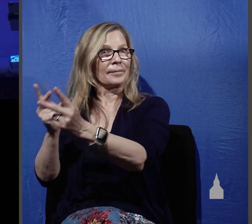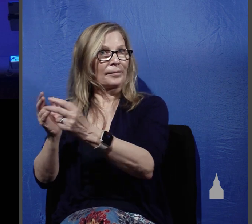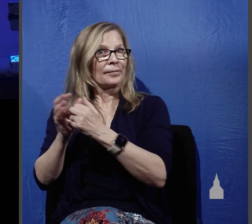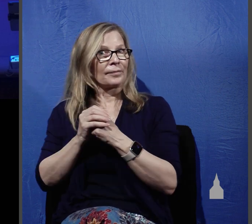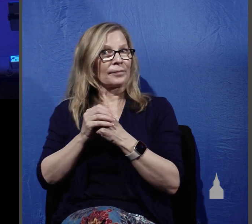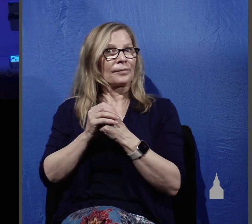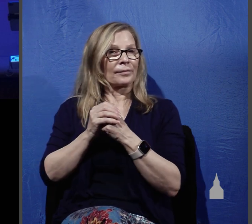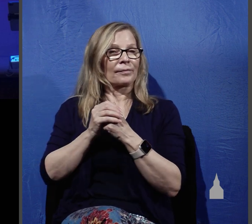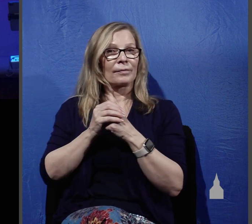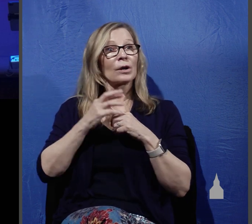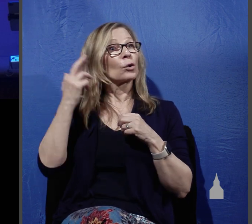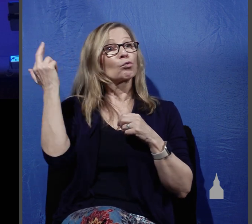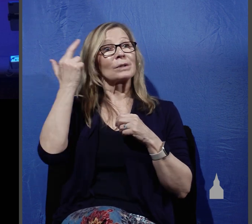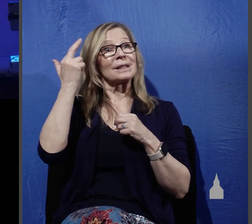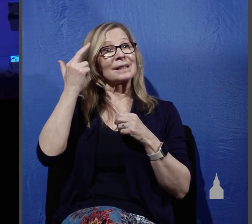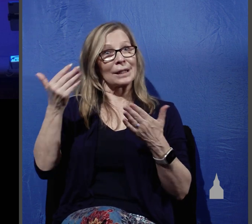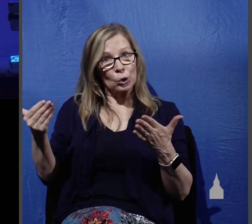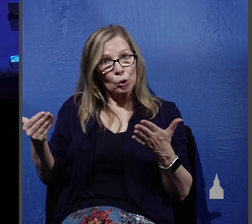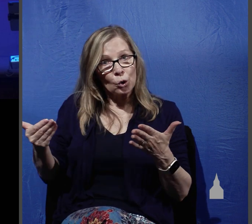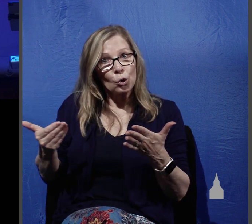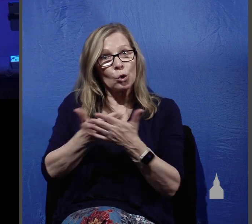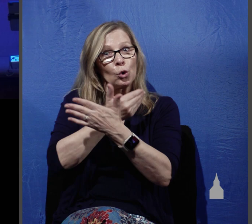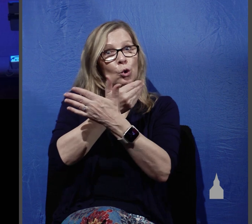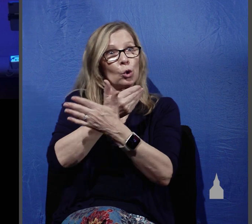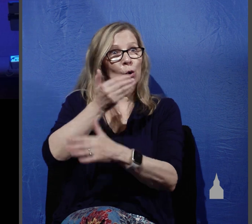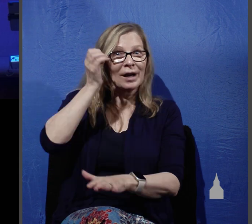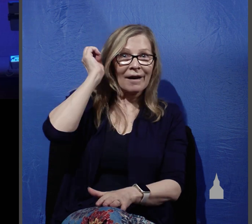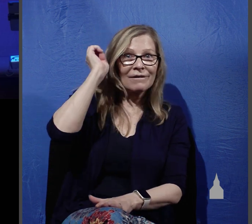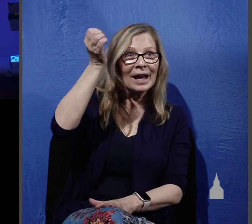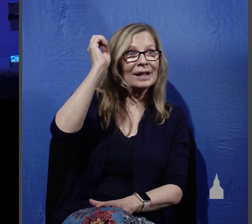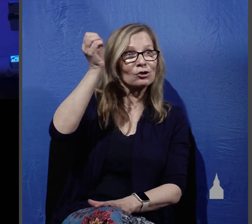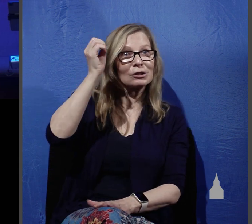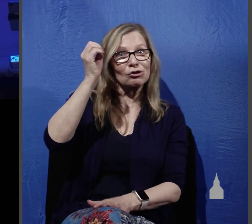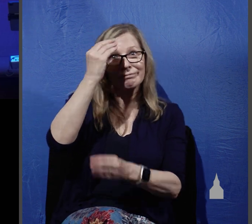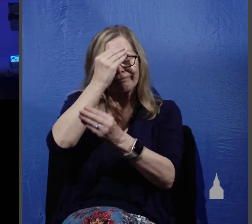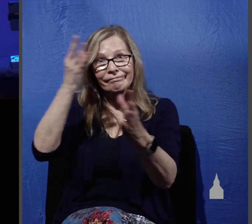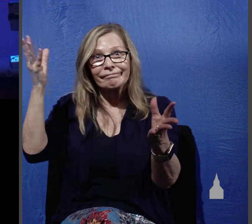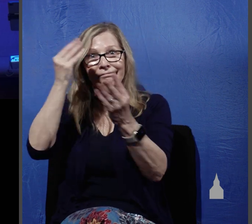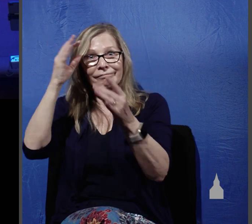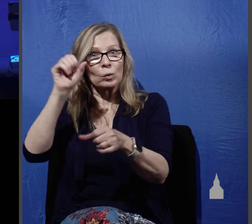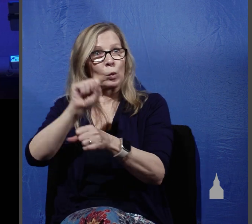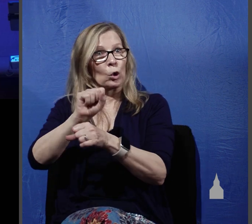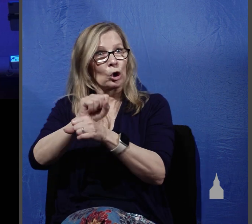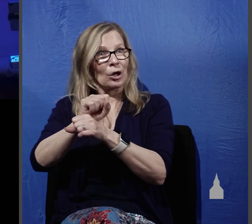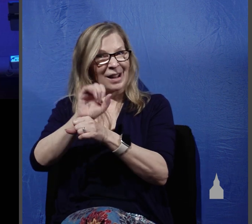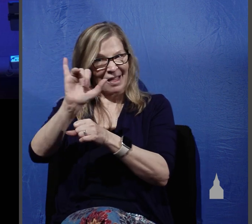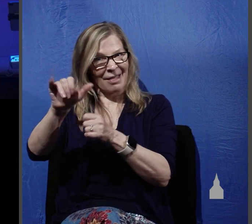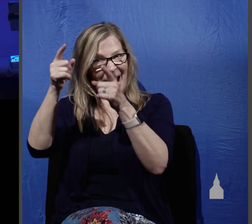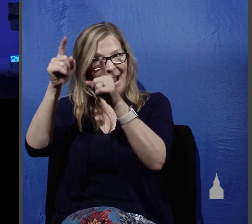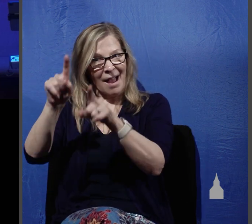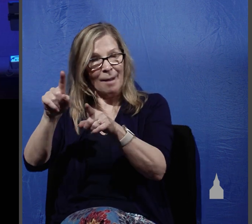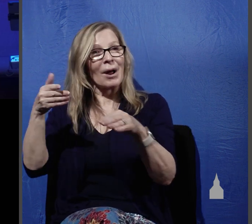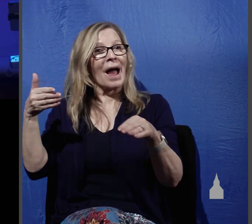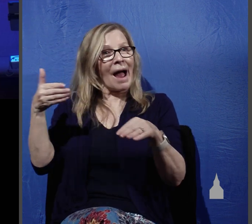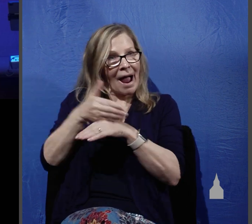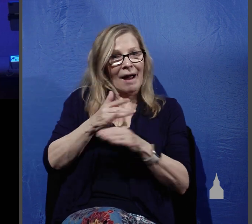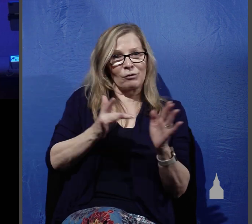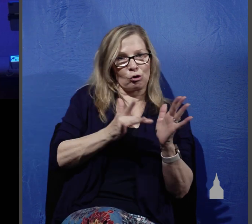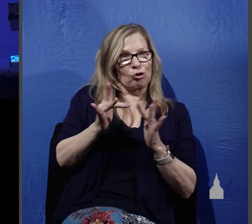because this new evangelistic work by these 70 disciples took place after Jesus had finished his ministry